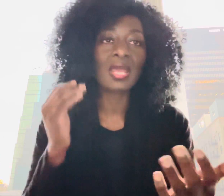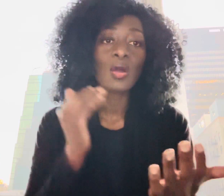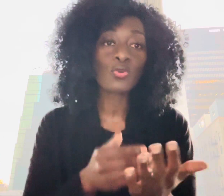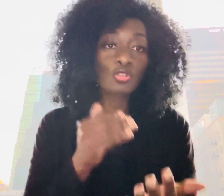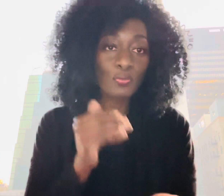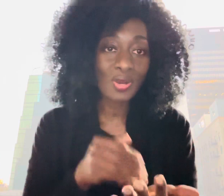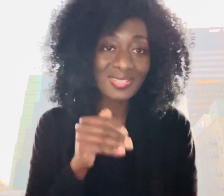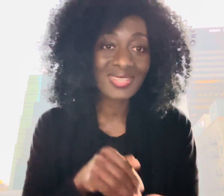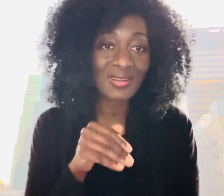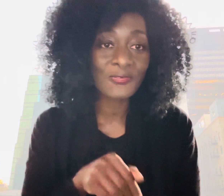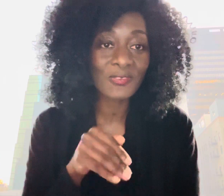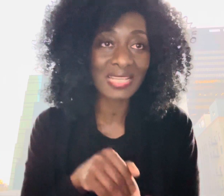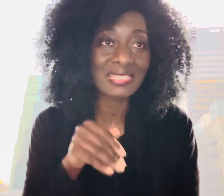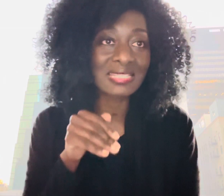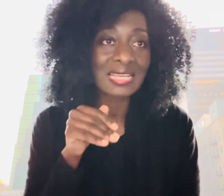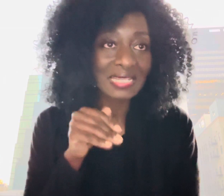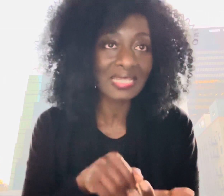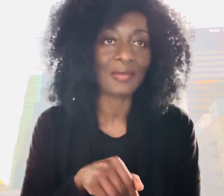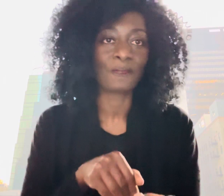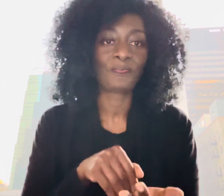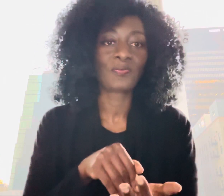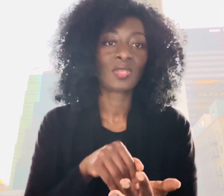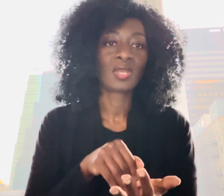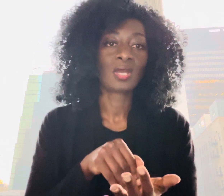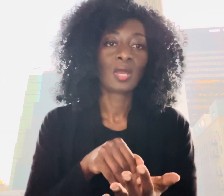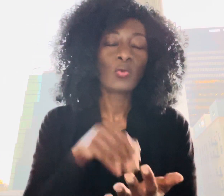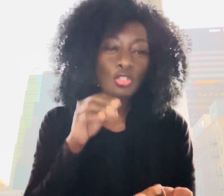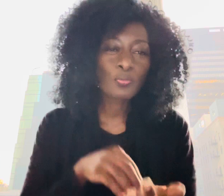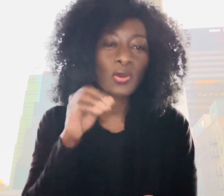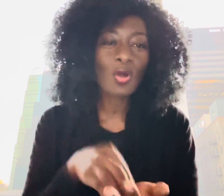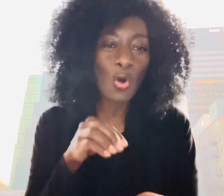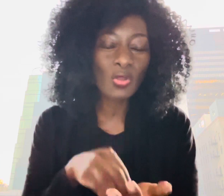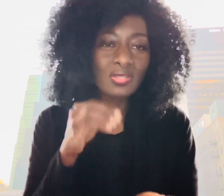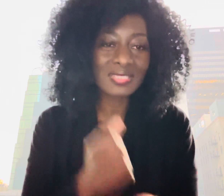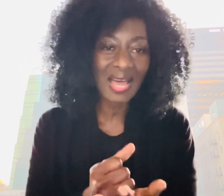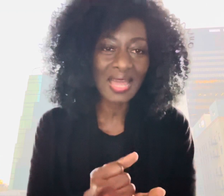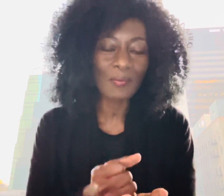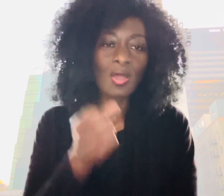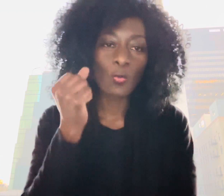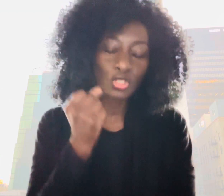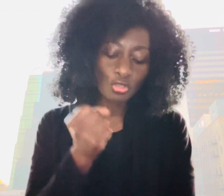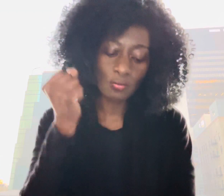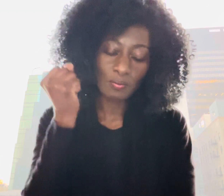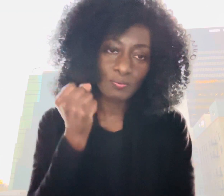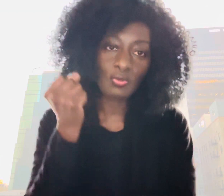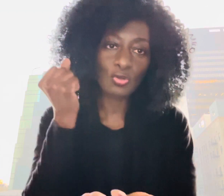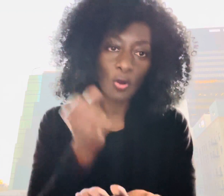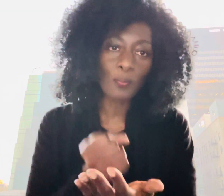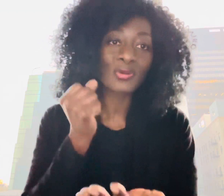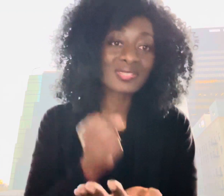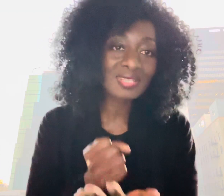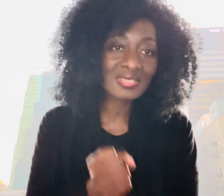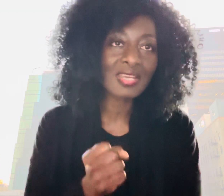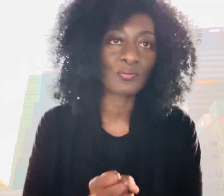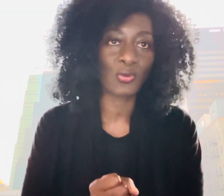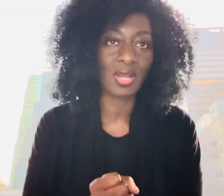we should pray steadfastly we should pray all the time we should you know persist in prayer